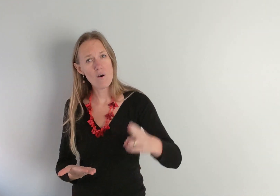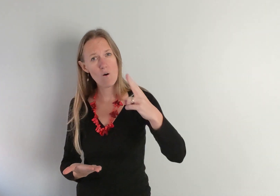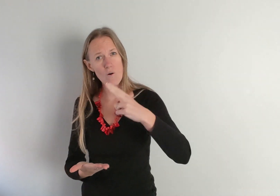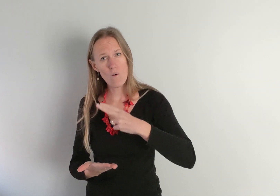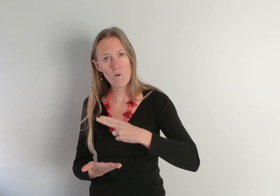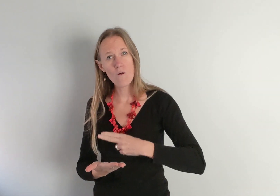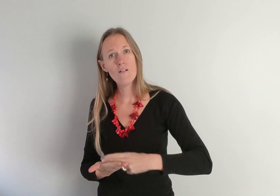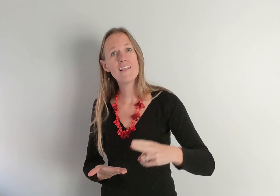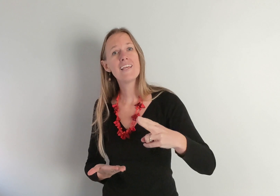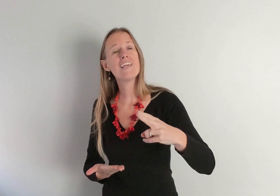holy